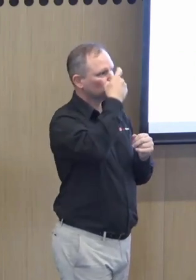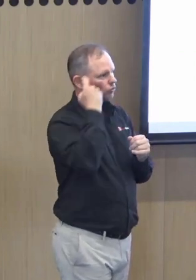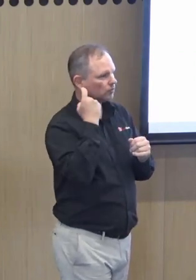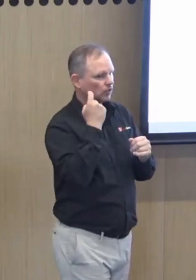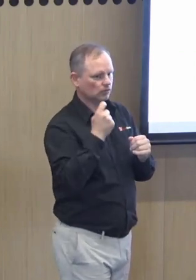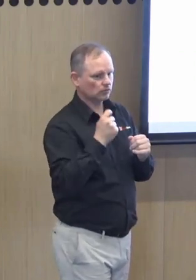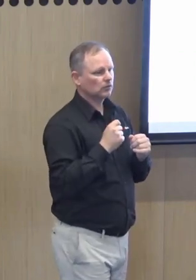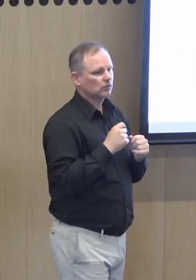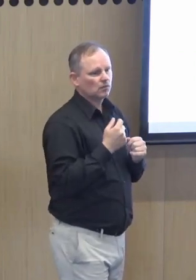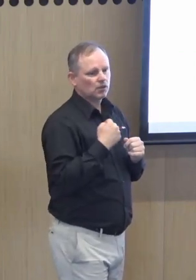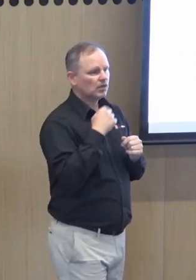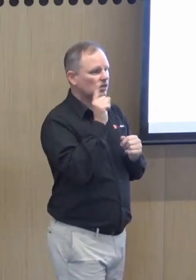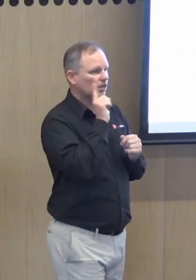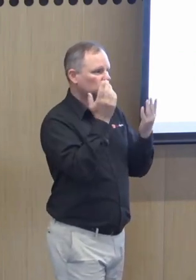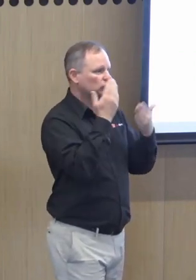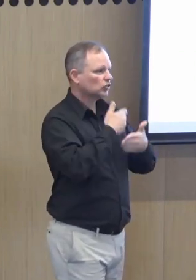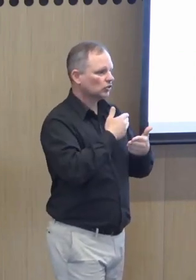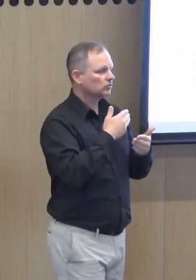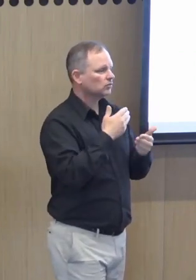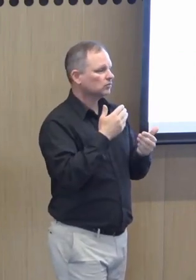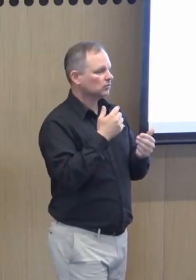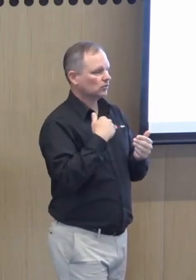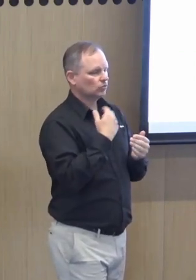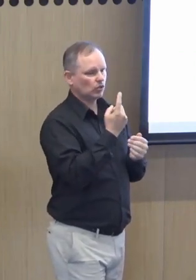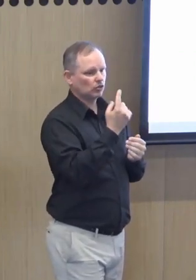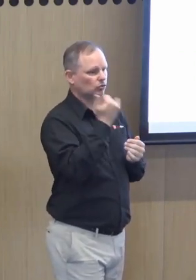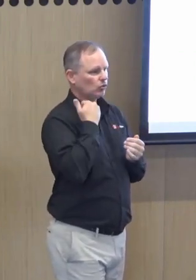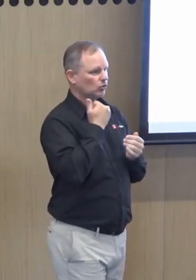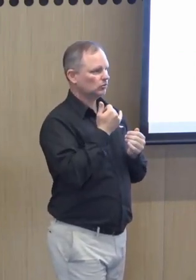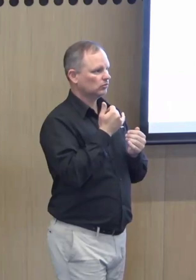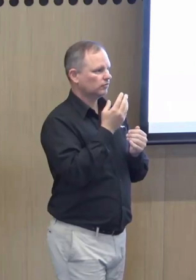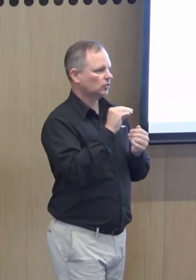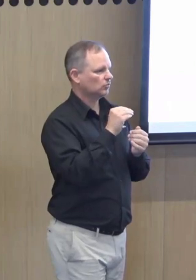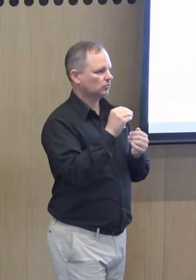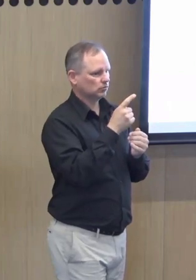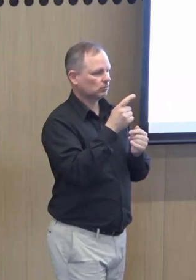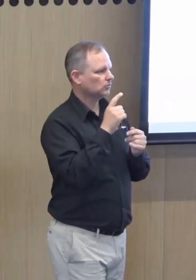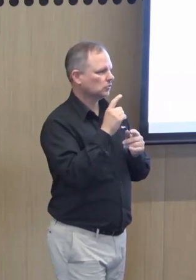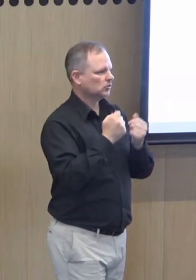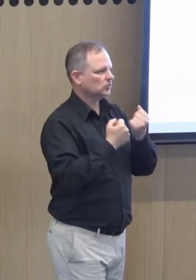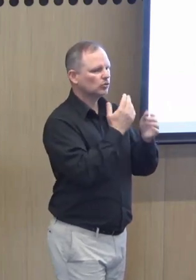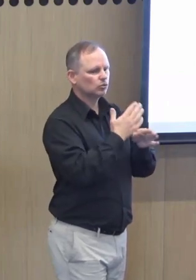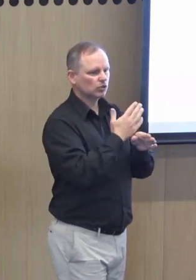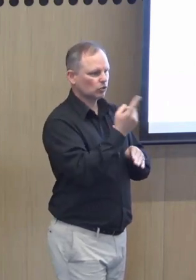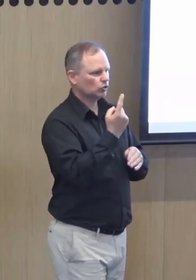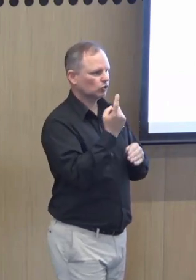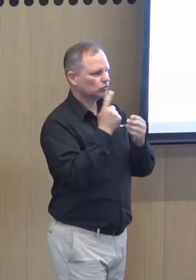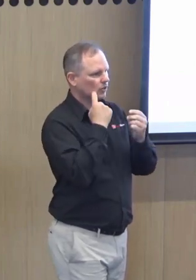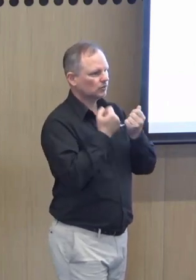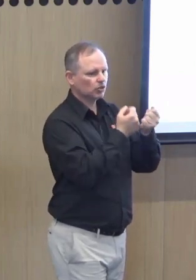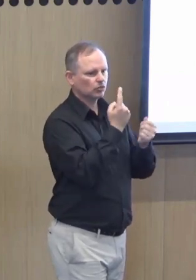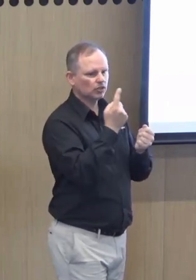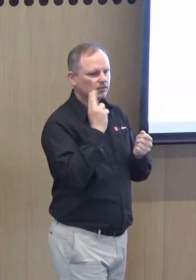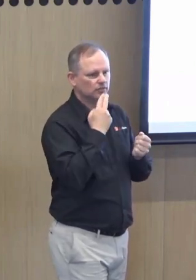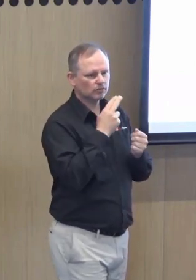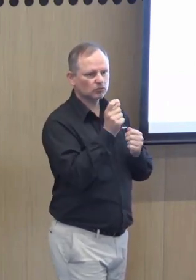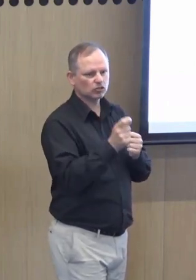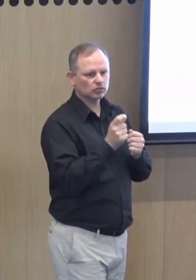would be skewed. And often what we find is that it then just sort of repeats itself. might get a support worker who's provided